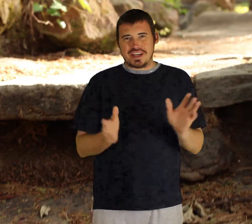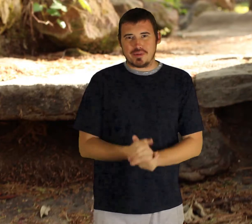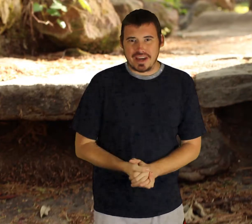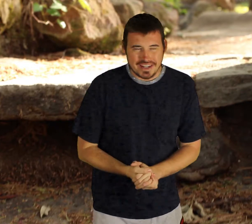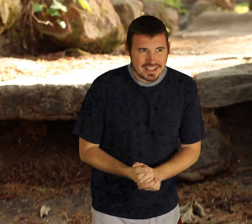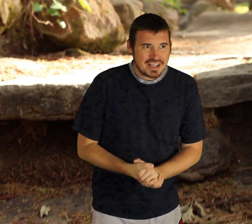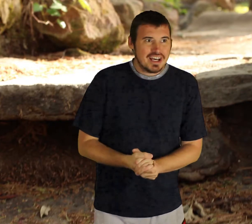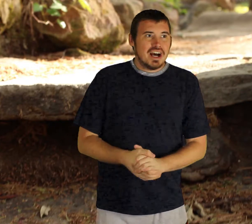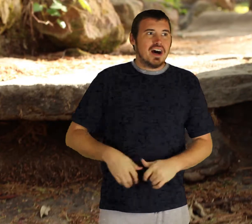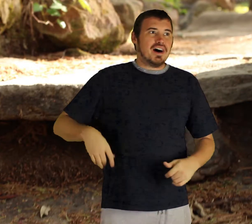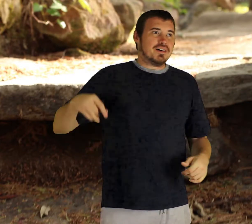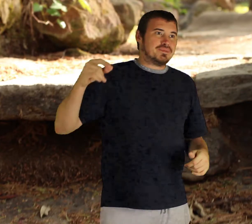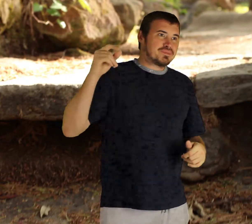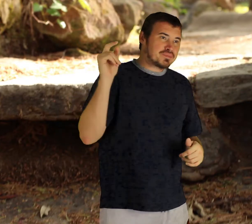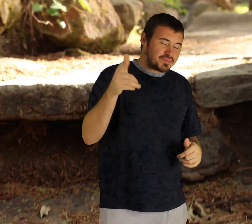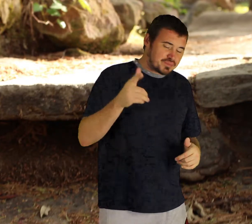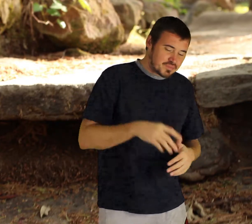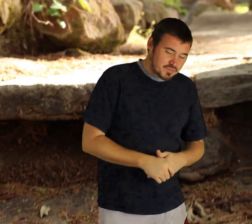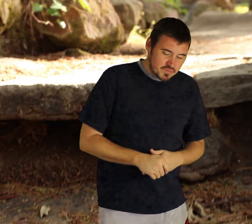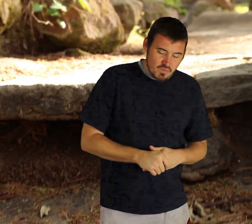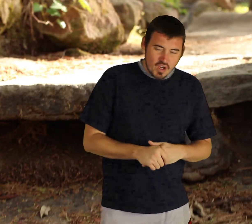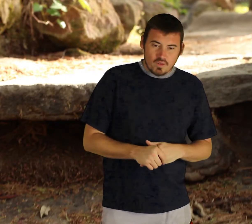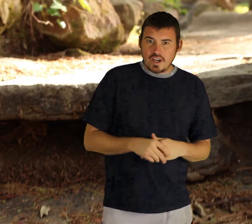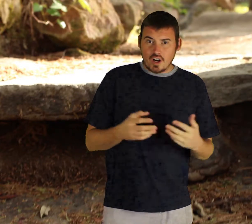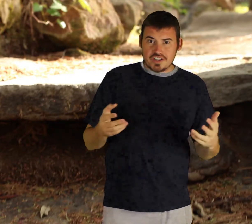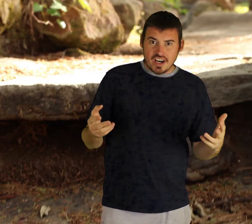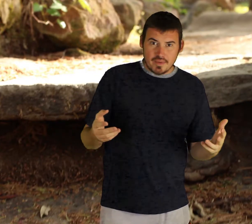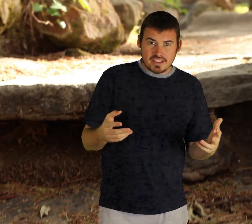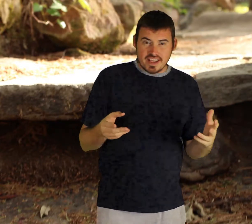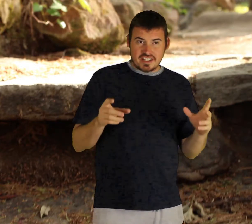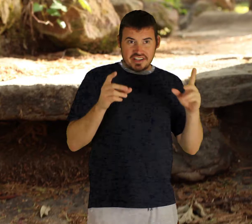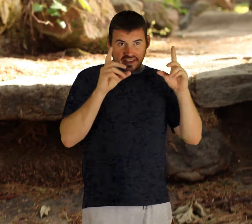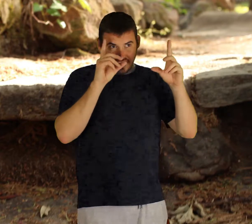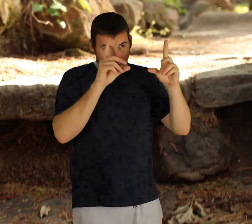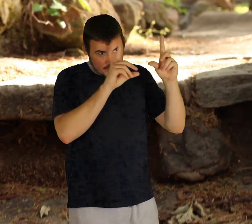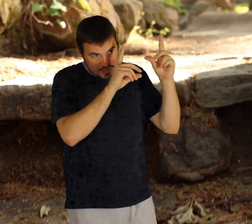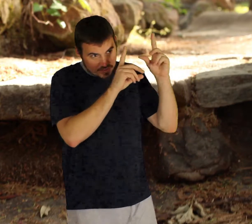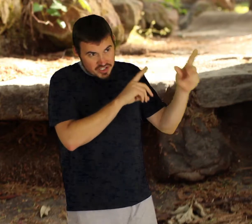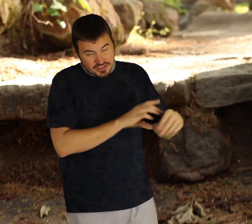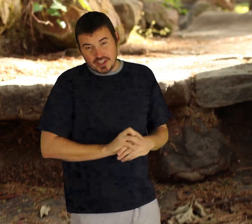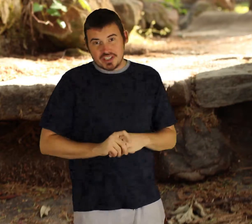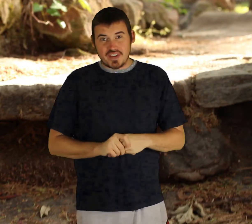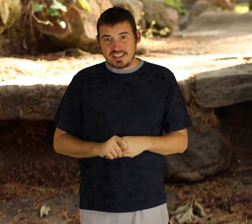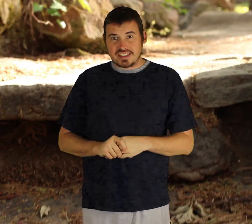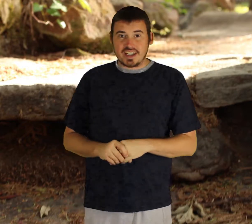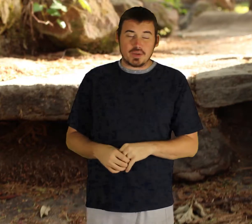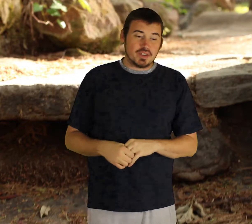ever made um over at archie comics they changed their logo from the little shill to archie's face that's kind of cool